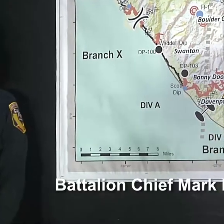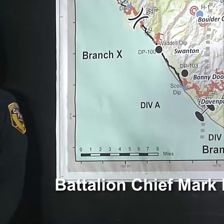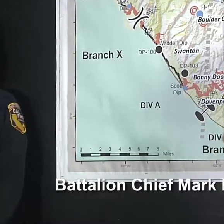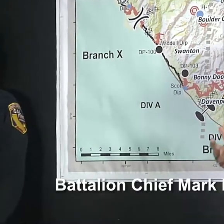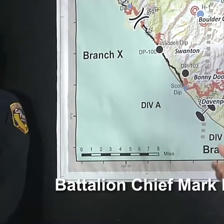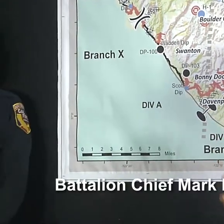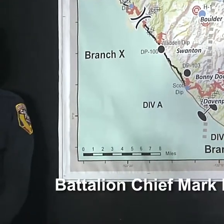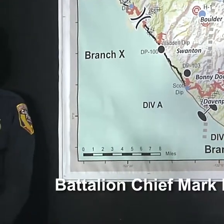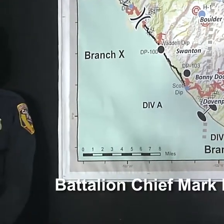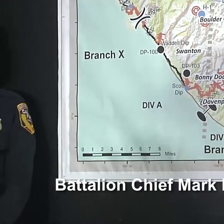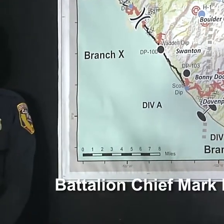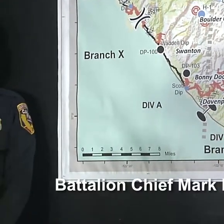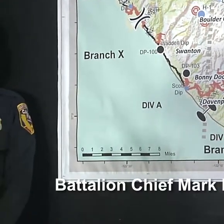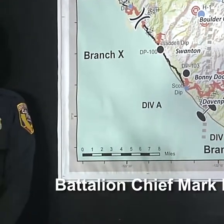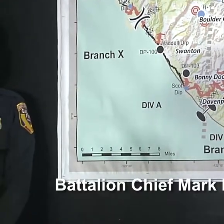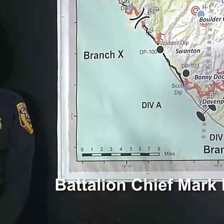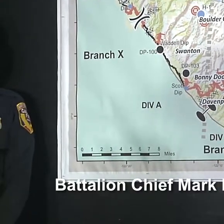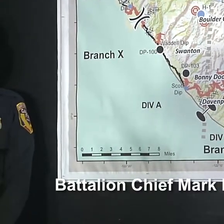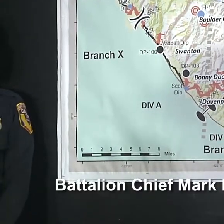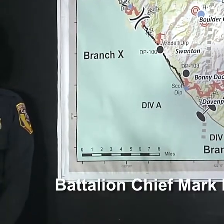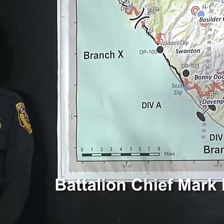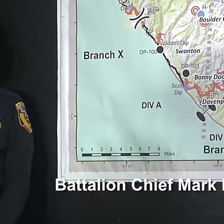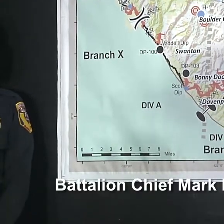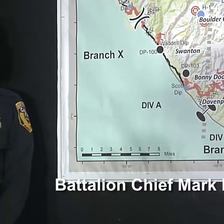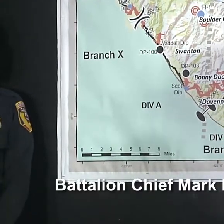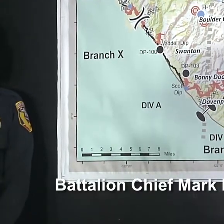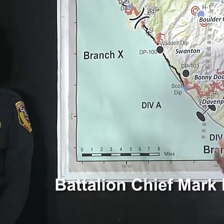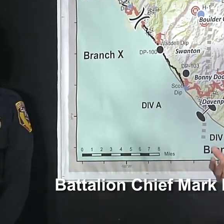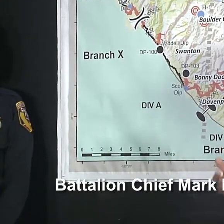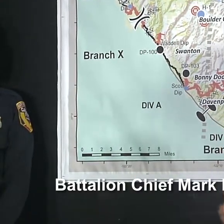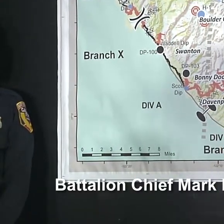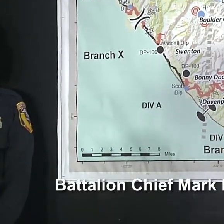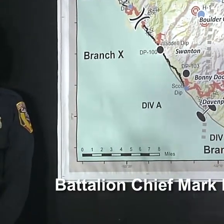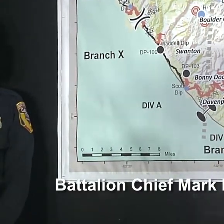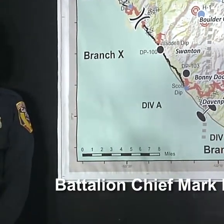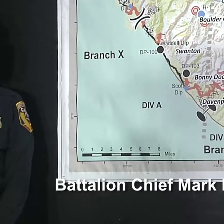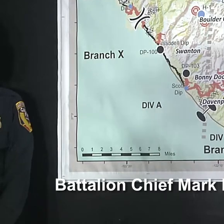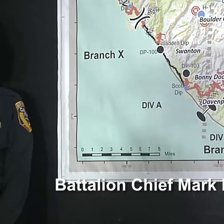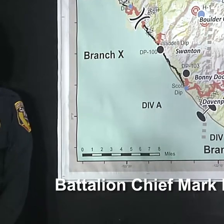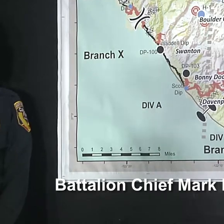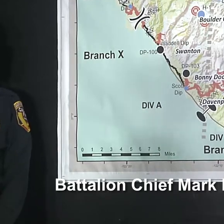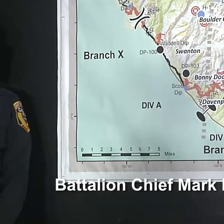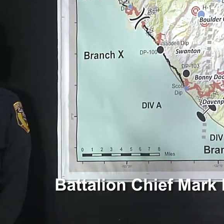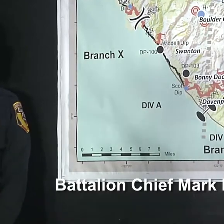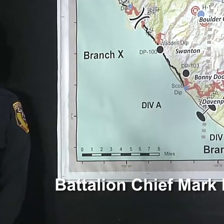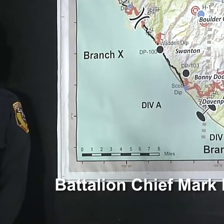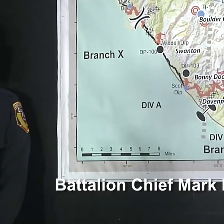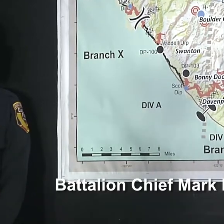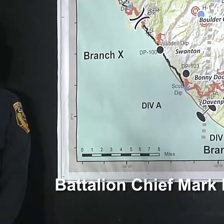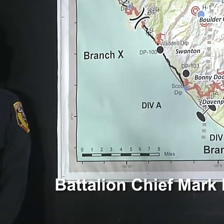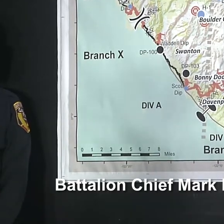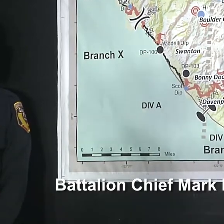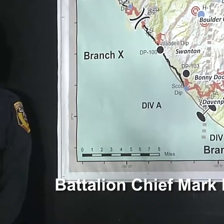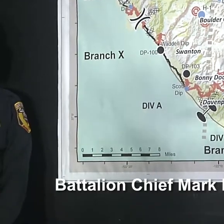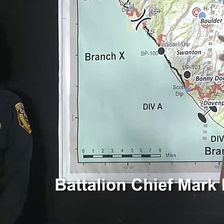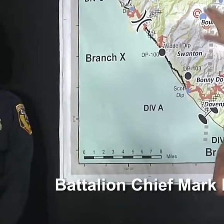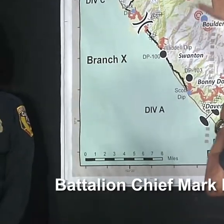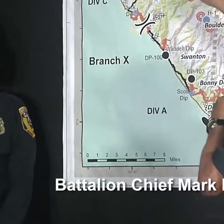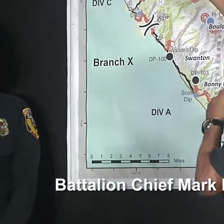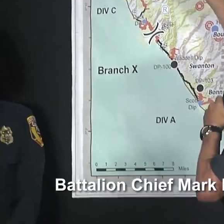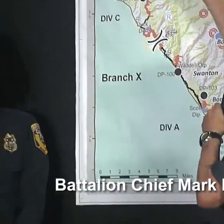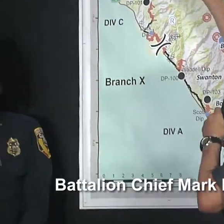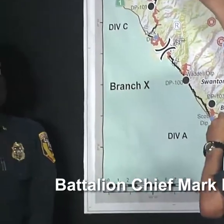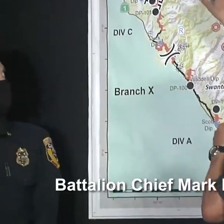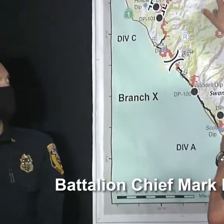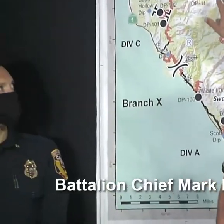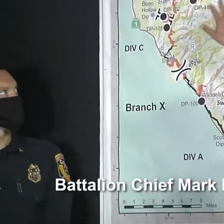lines, continue to improve those lines that we have established and getting another day closer to extinguishing this fire. As you